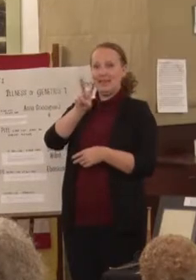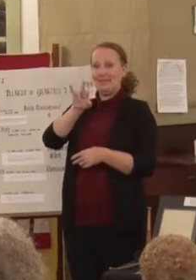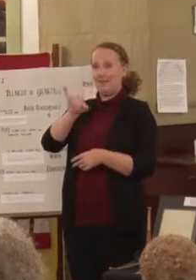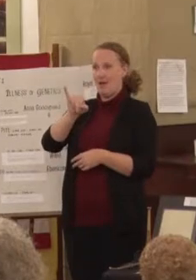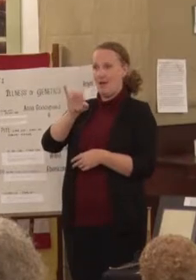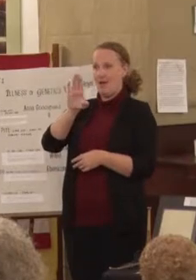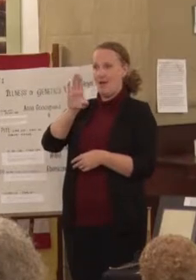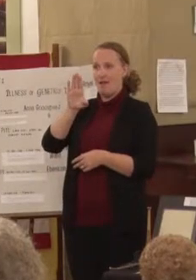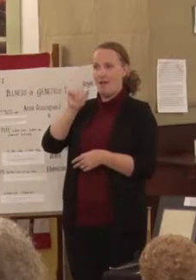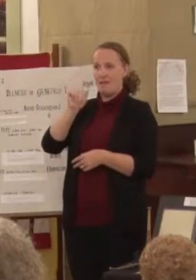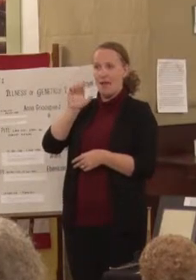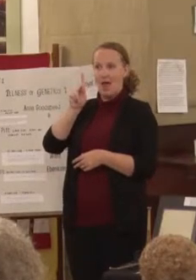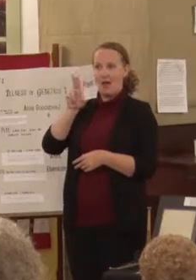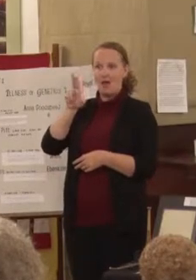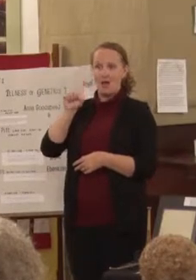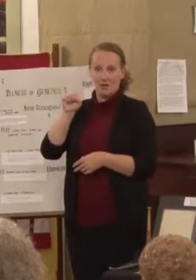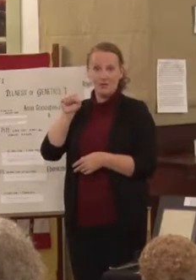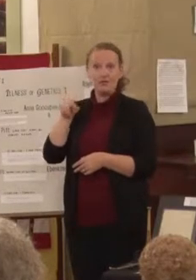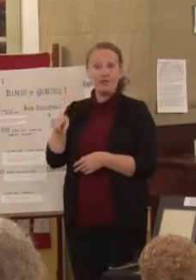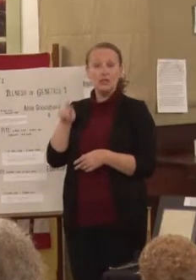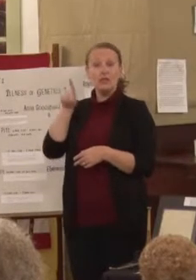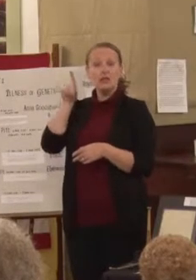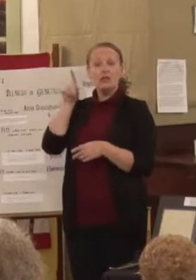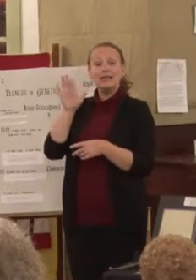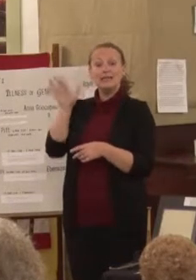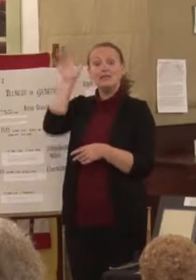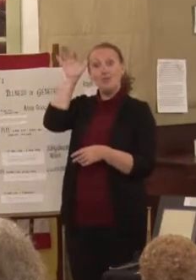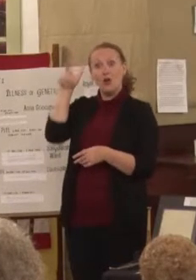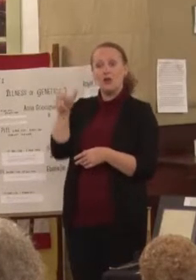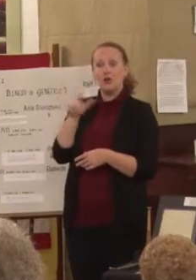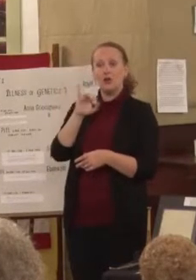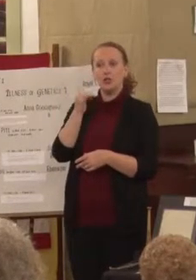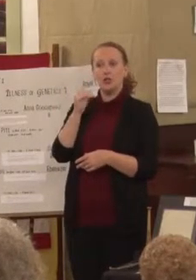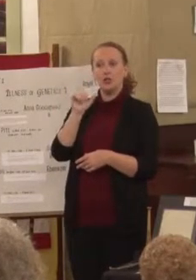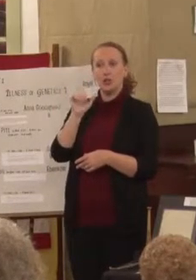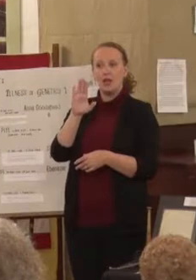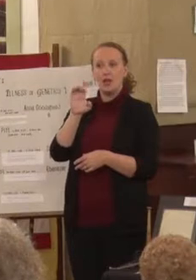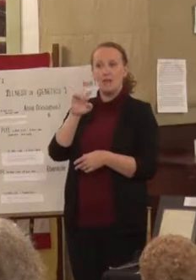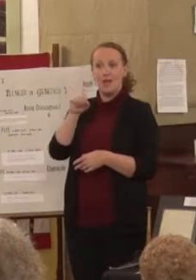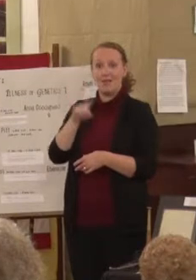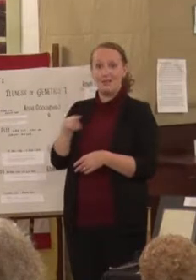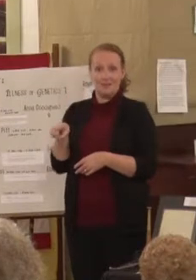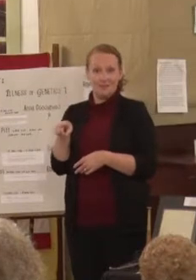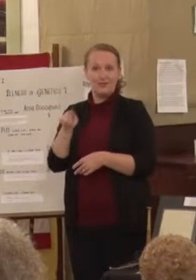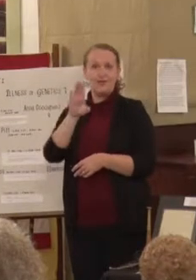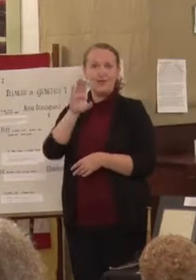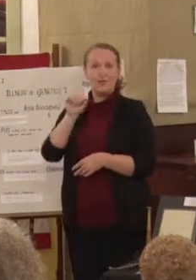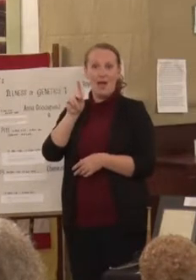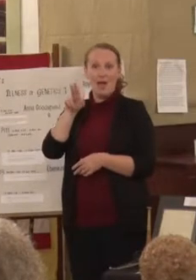the son of Jabez Bacchus, who was buried in the cemetery. We're talking about the cemetery on Wall Street,